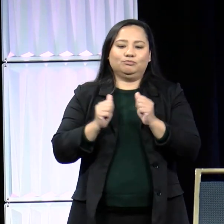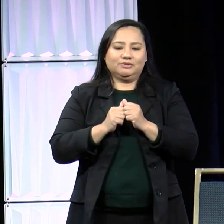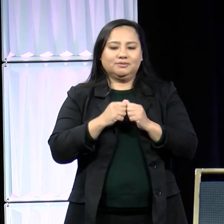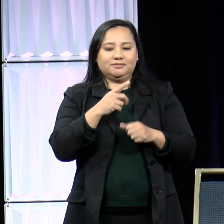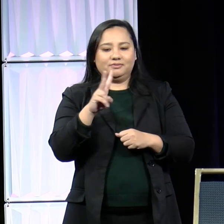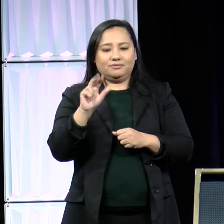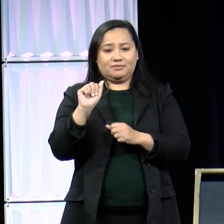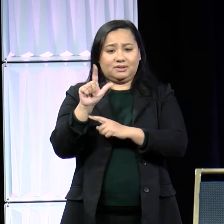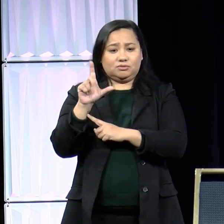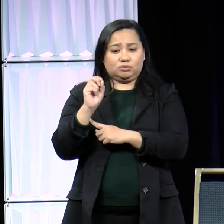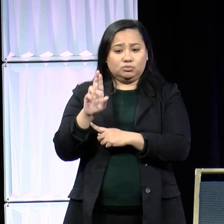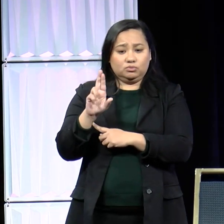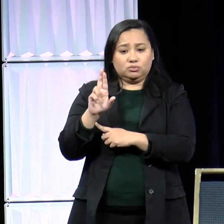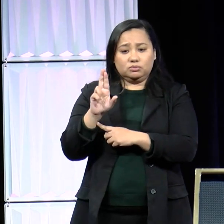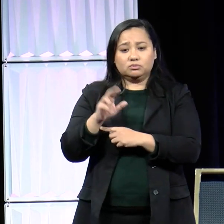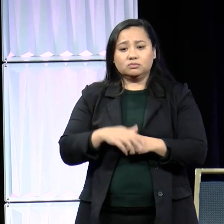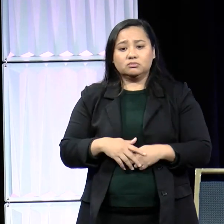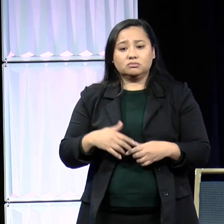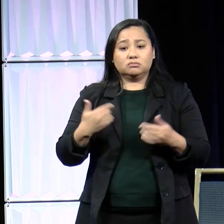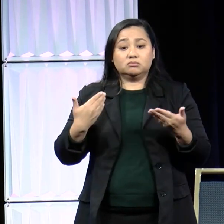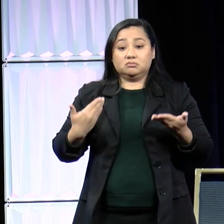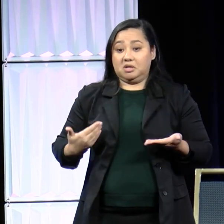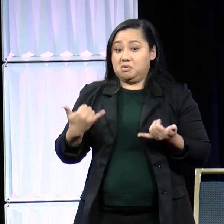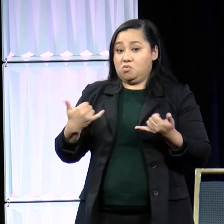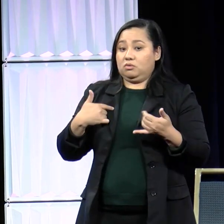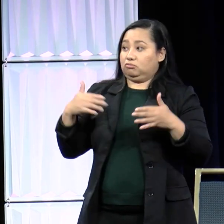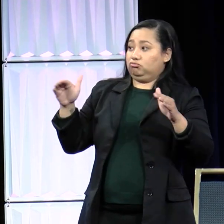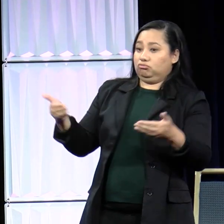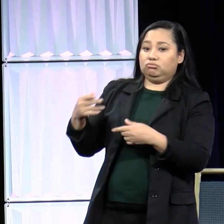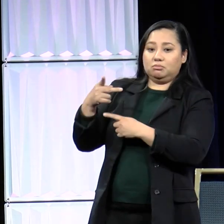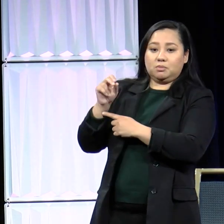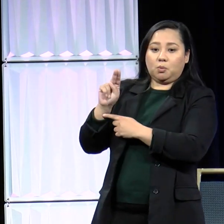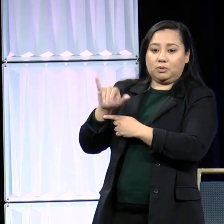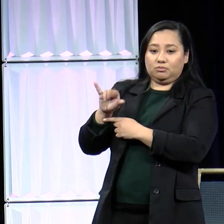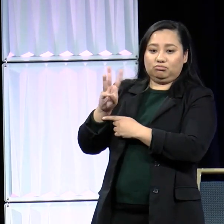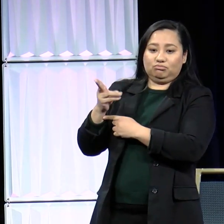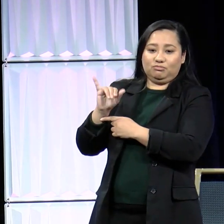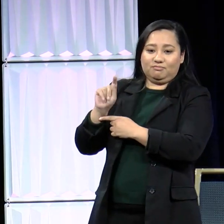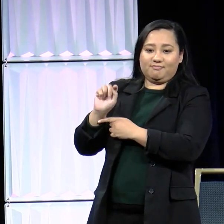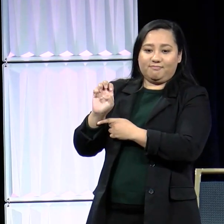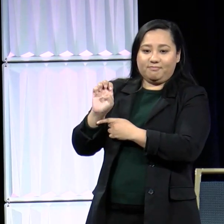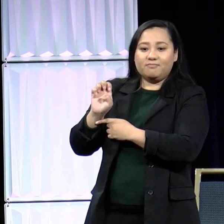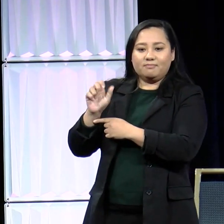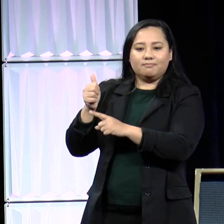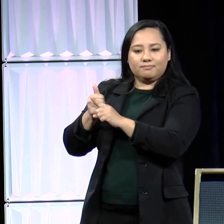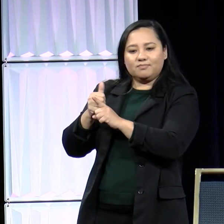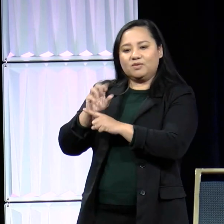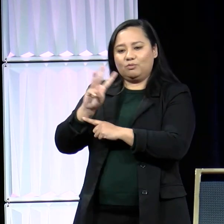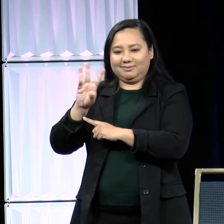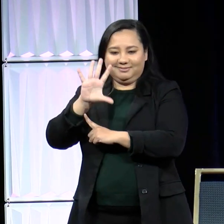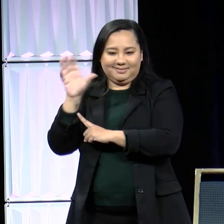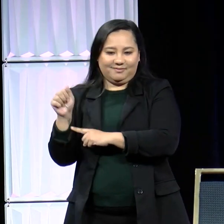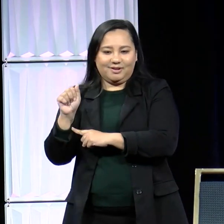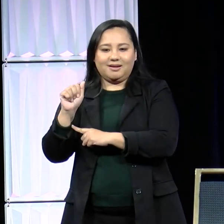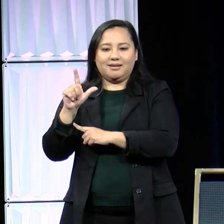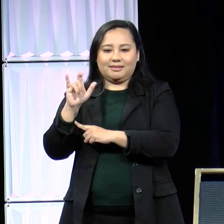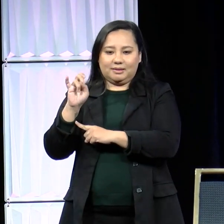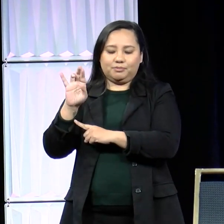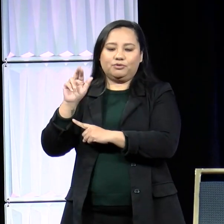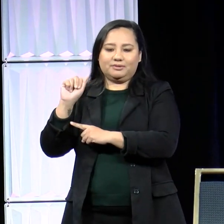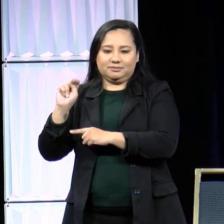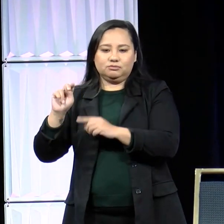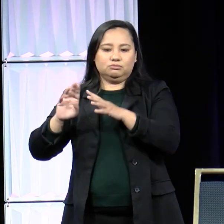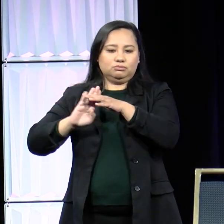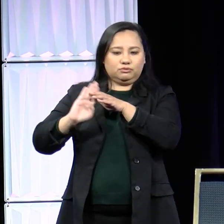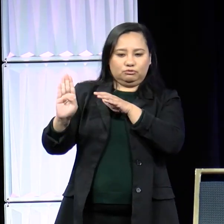pleasure of introducing Pony White. She is a West African librarian, refugee, reproductive